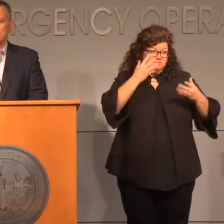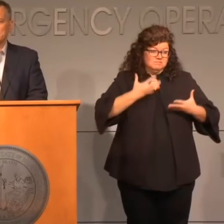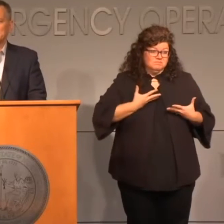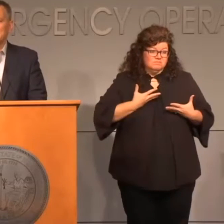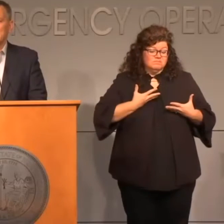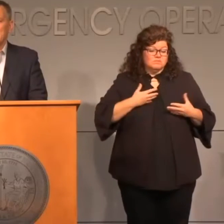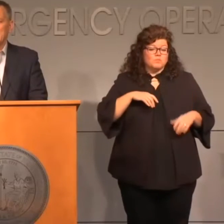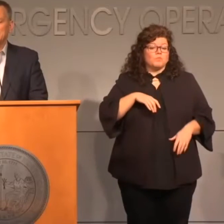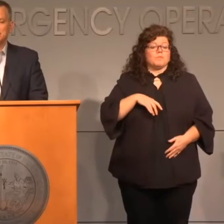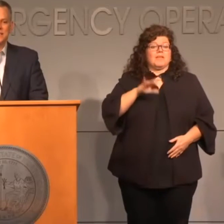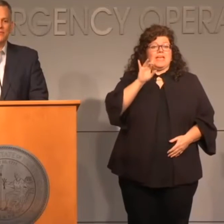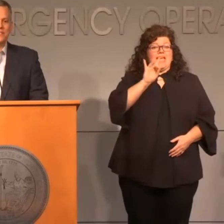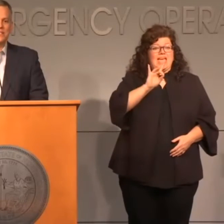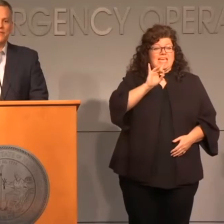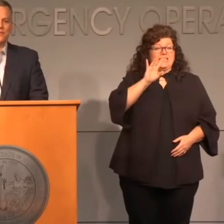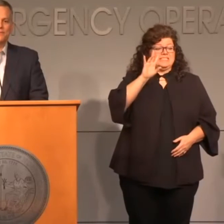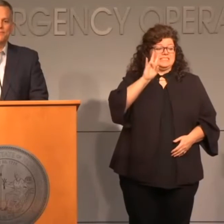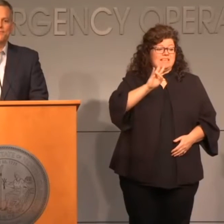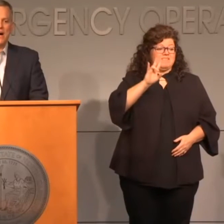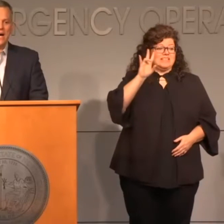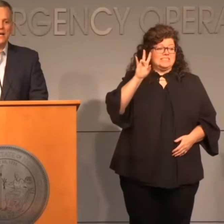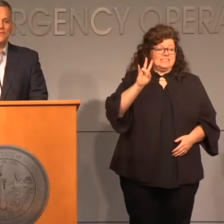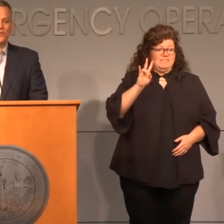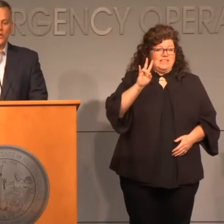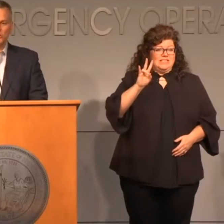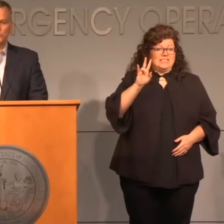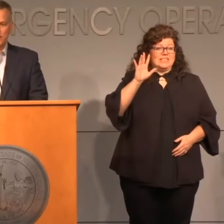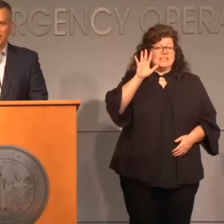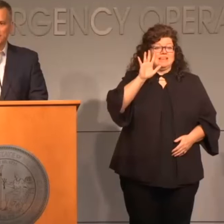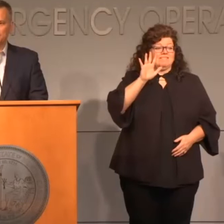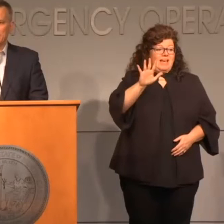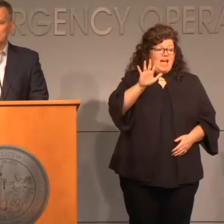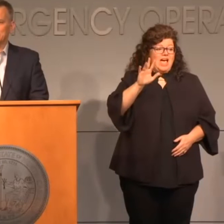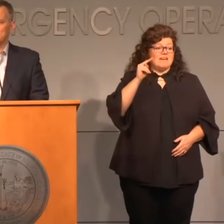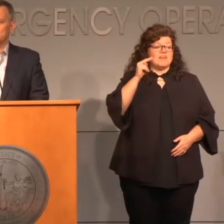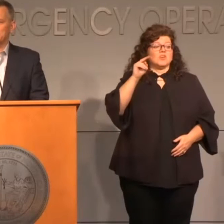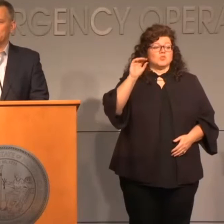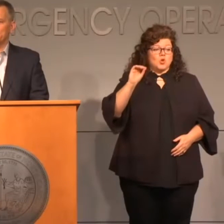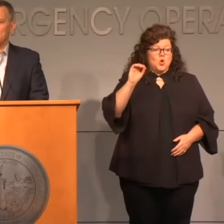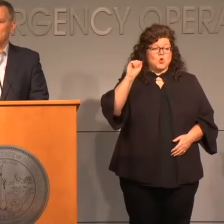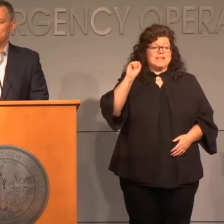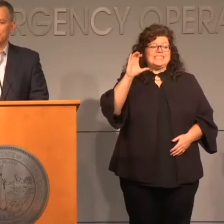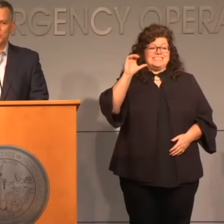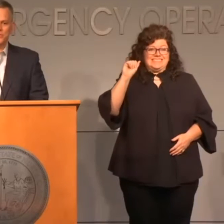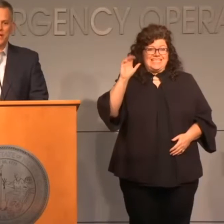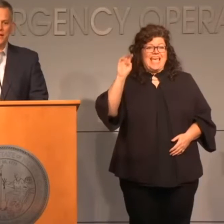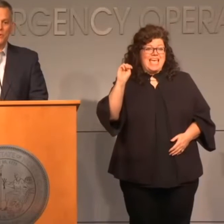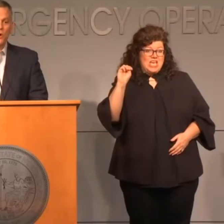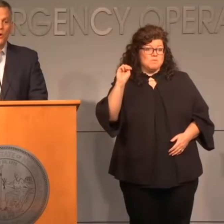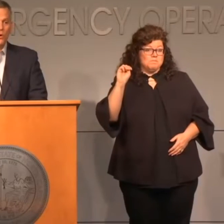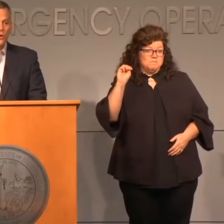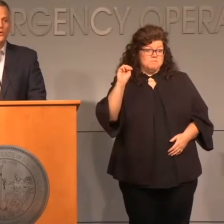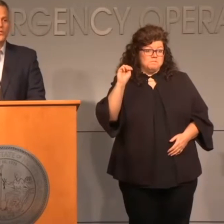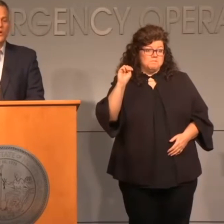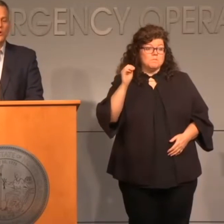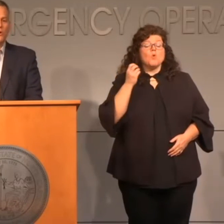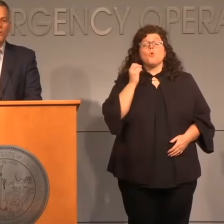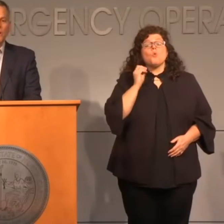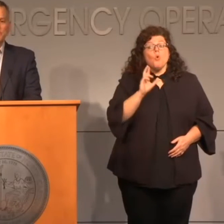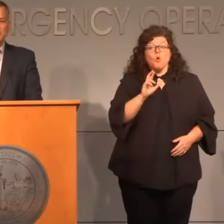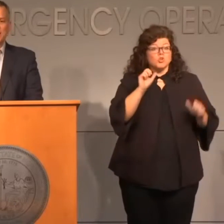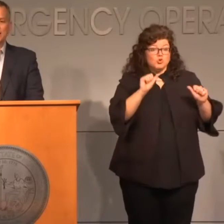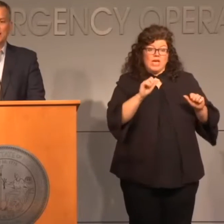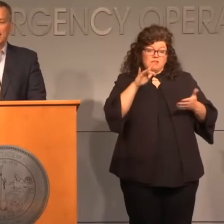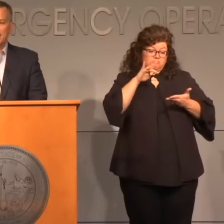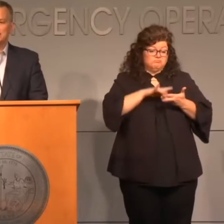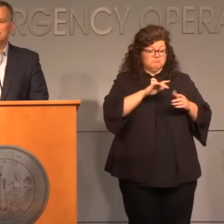phones, and that's 877-5-NO-SCAM, 877-5-NO-SCAM. Or just go to